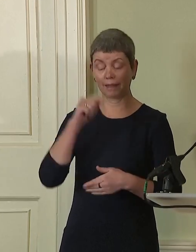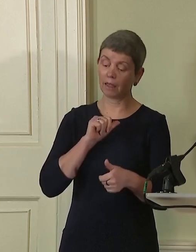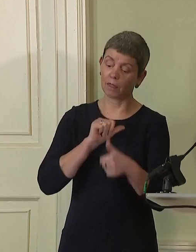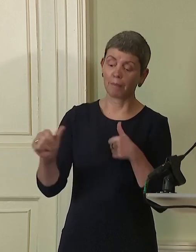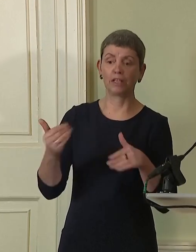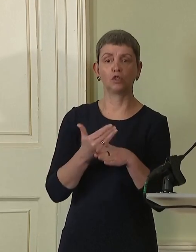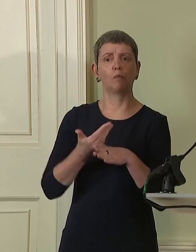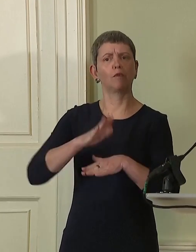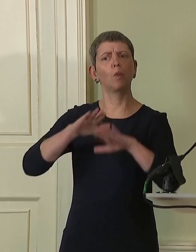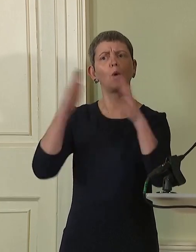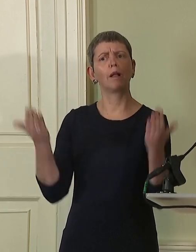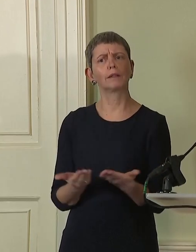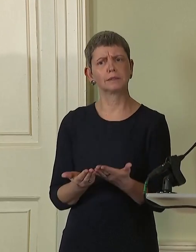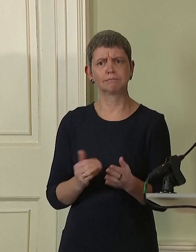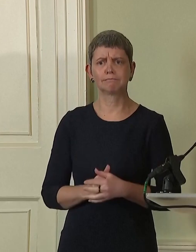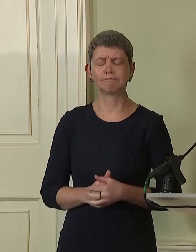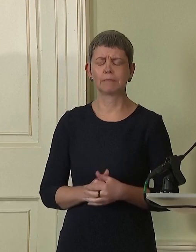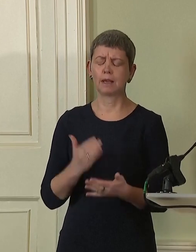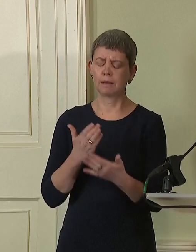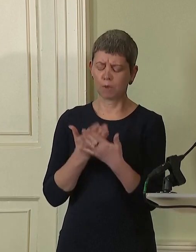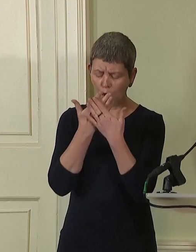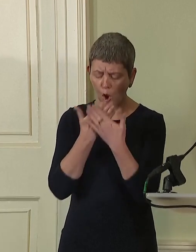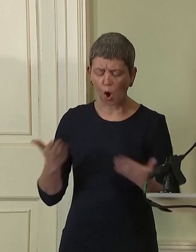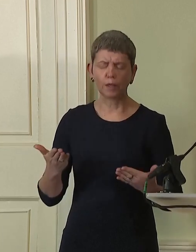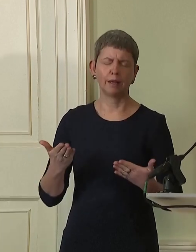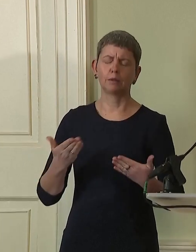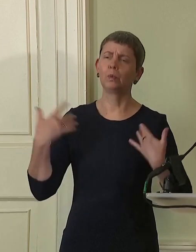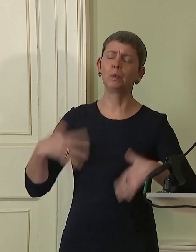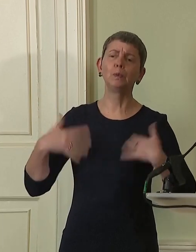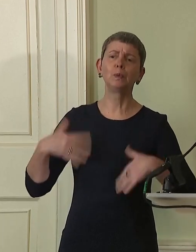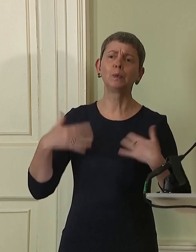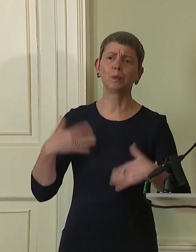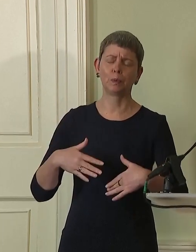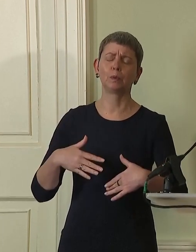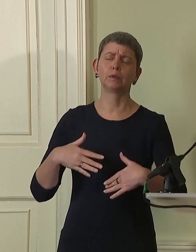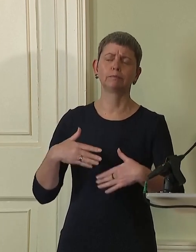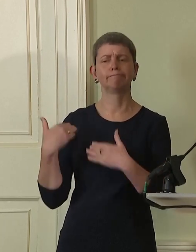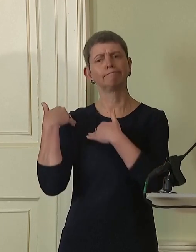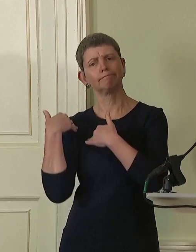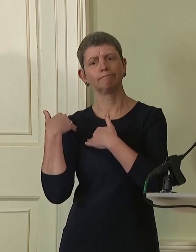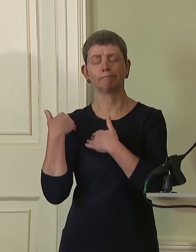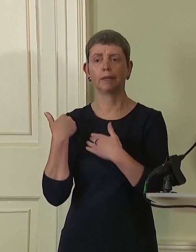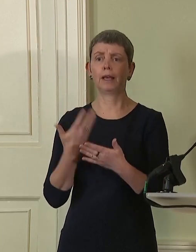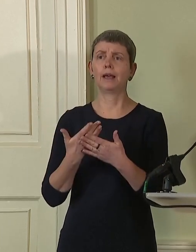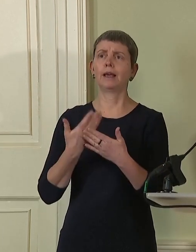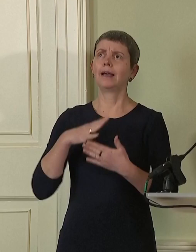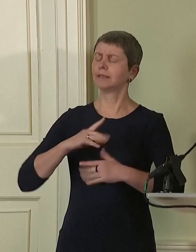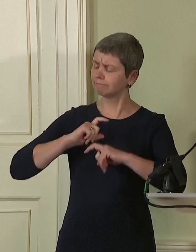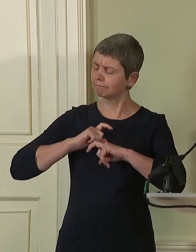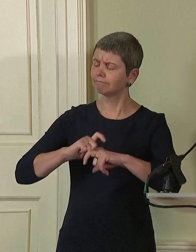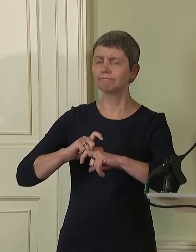the world. It is a privilege beyond measure, one that has sustained and inspired me